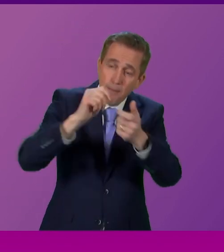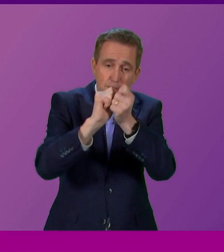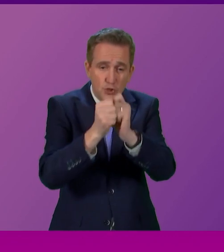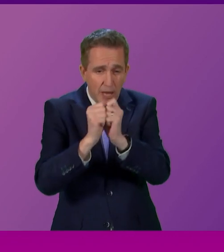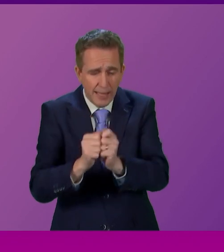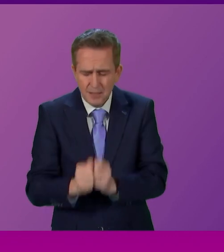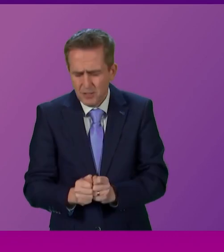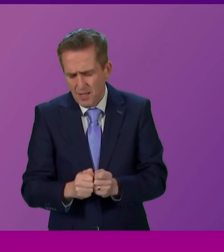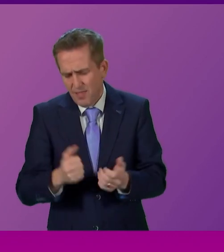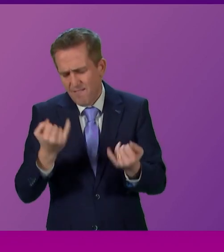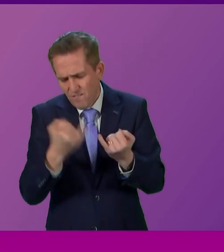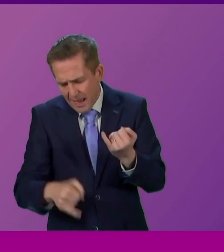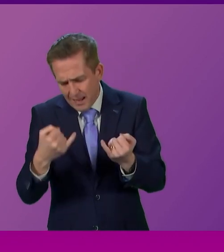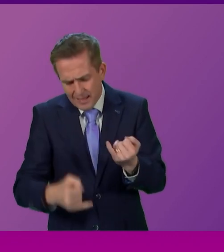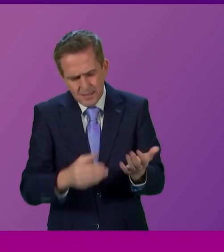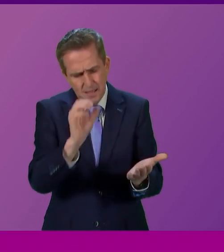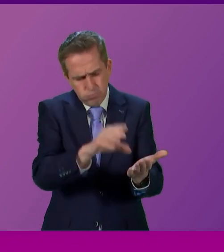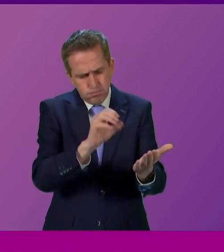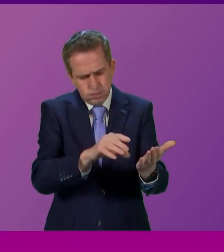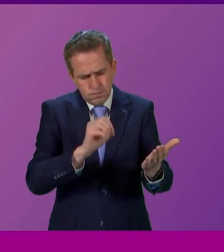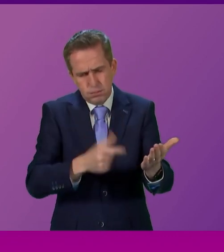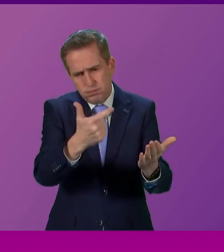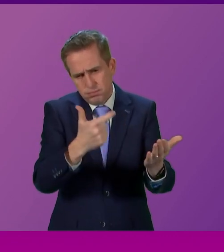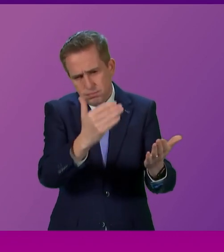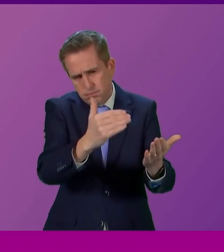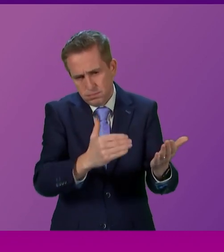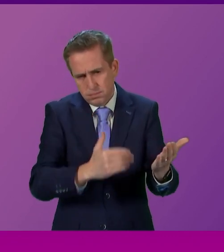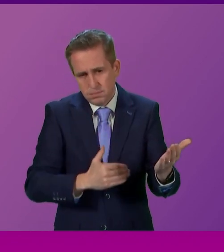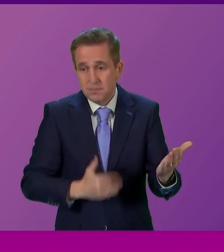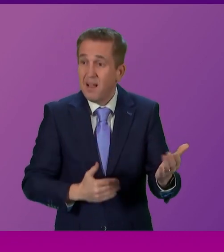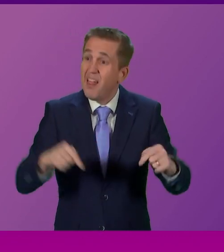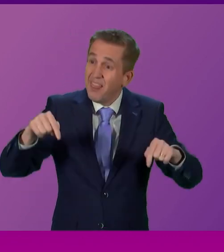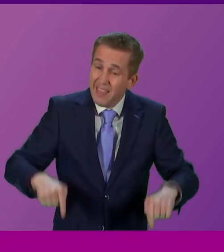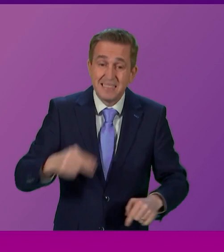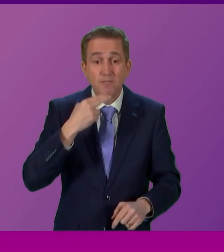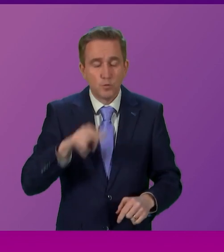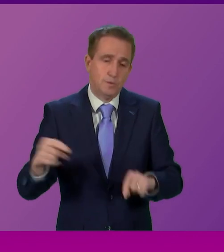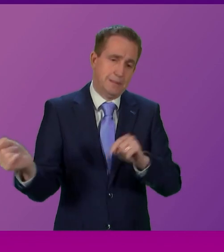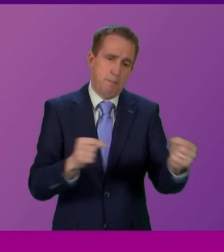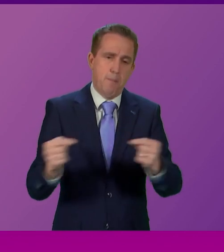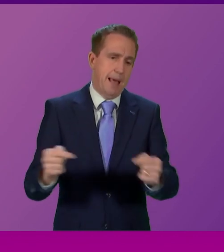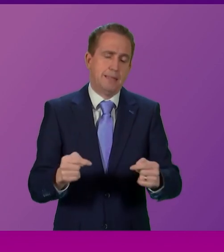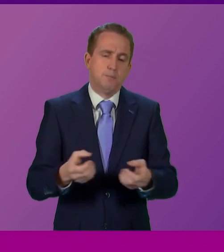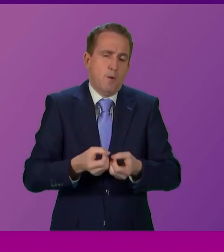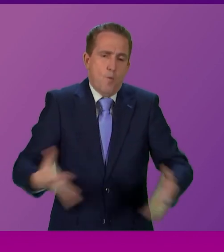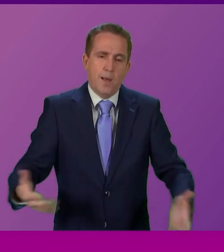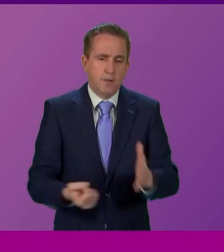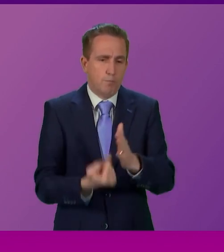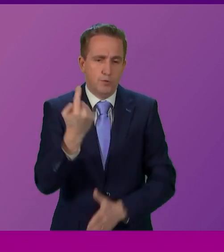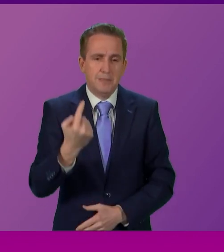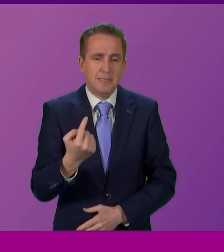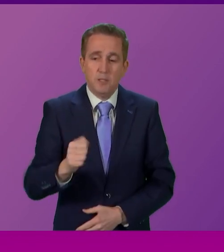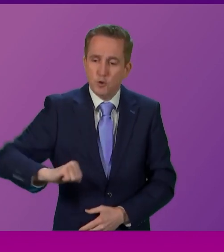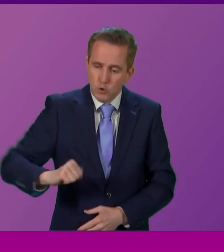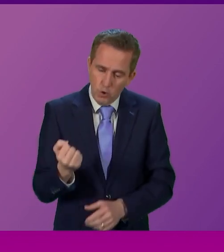many more failures. The debate today, President Officer, has been a wasted opportunity to tackle those issues. The Scottish Government